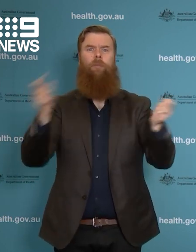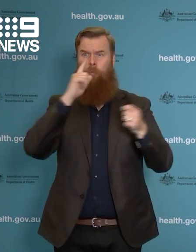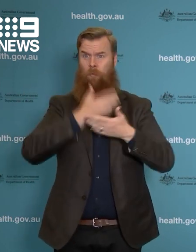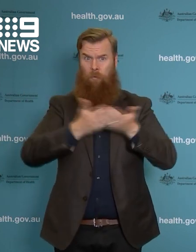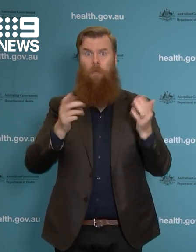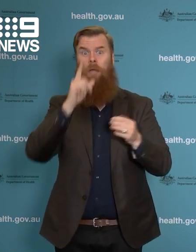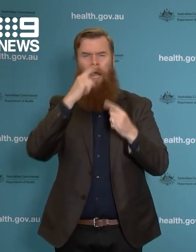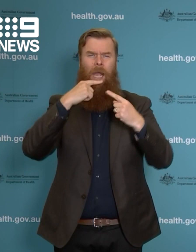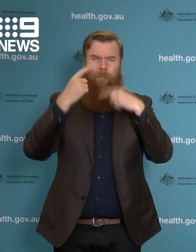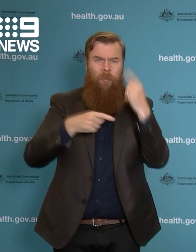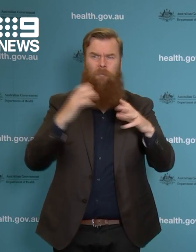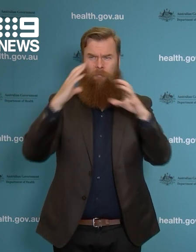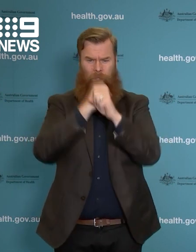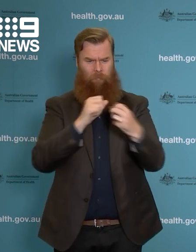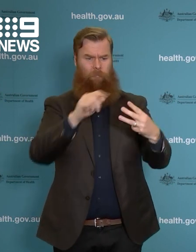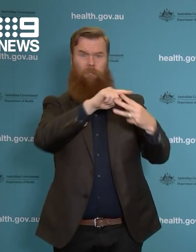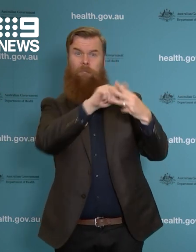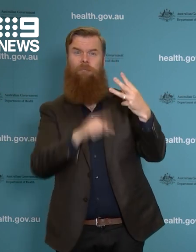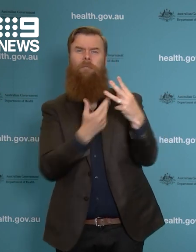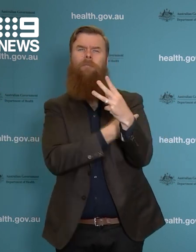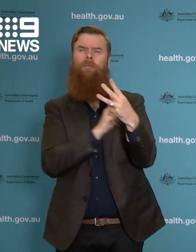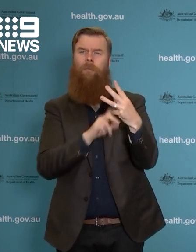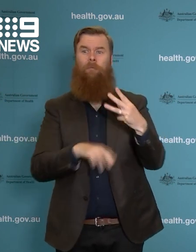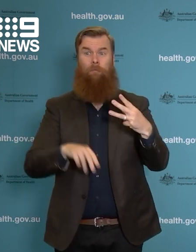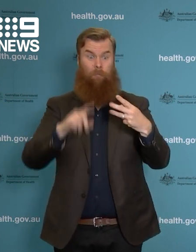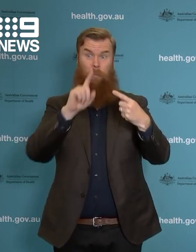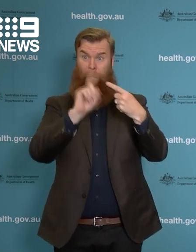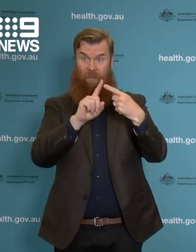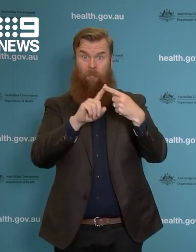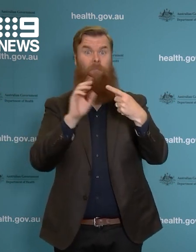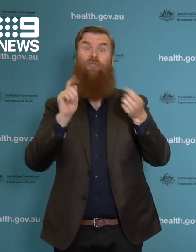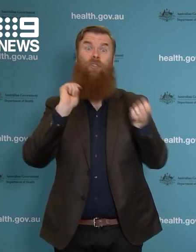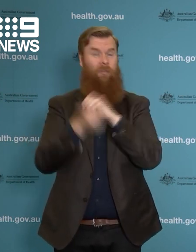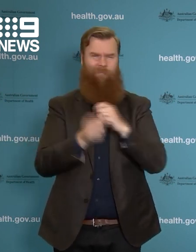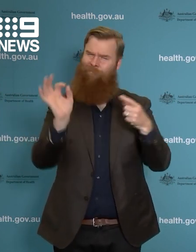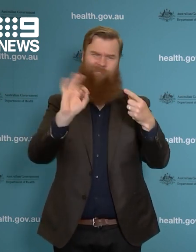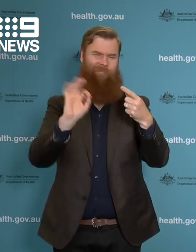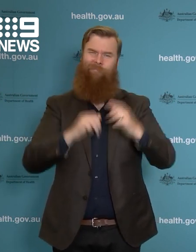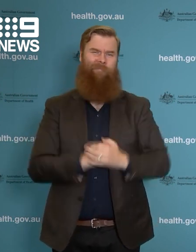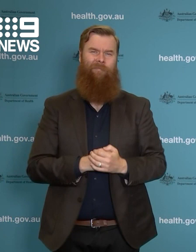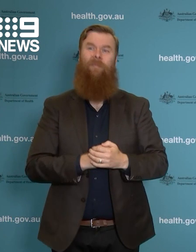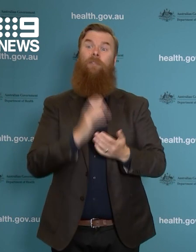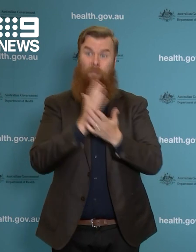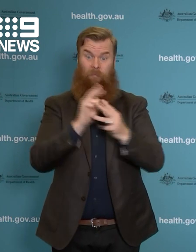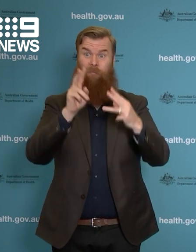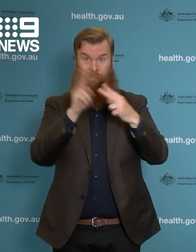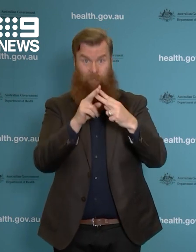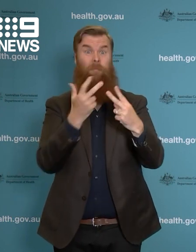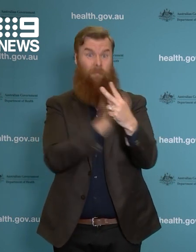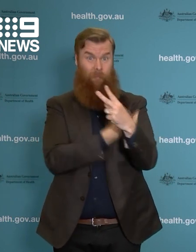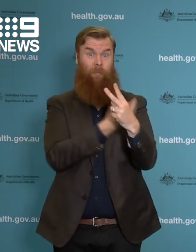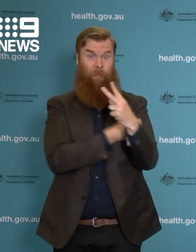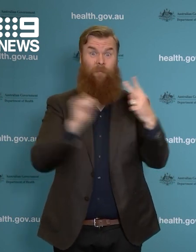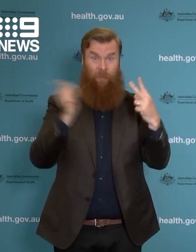of that statement. The first is, there's no change. We're staying with five months duration between the second